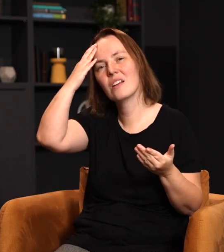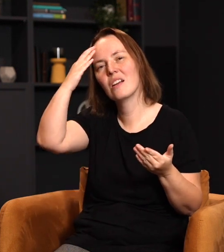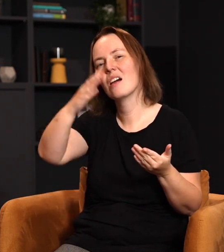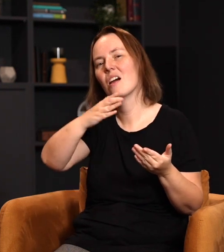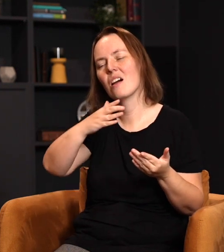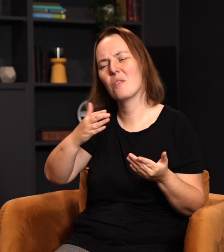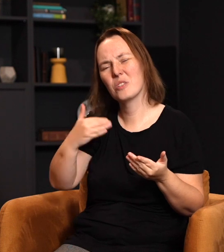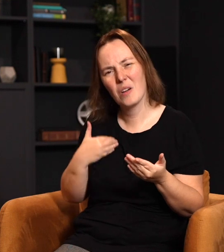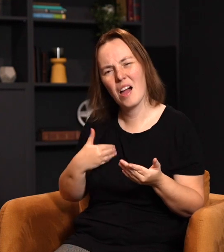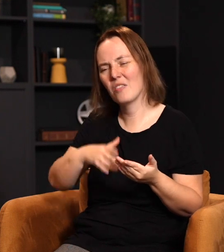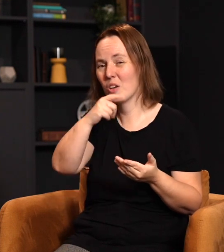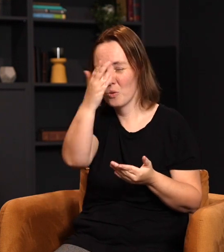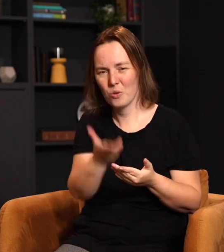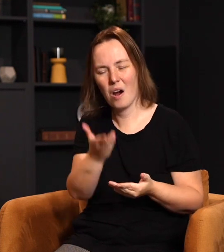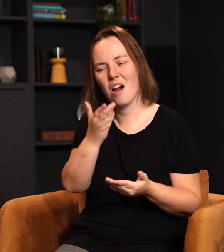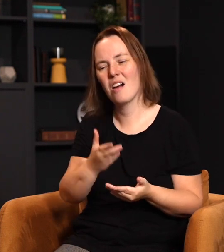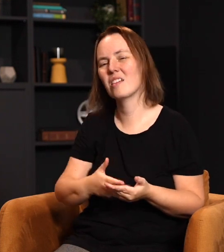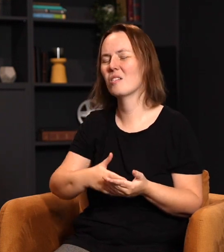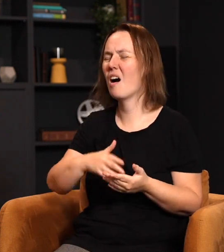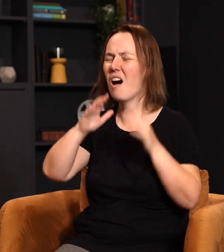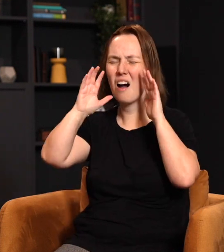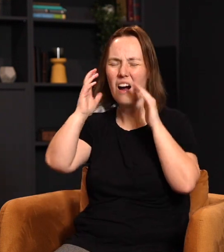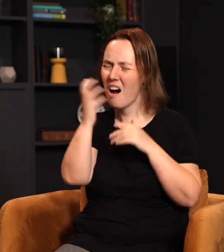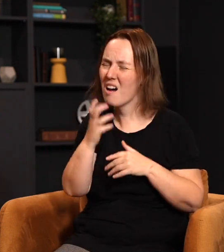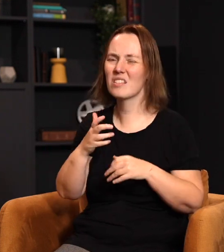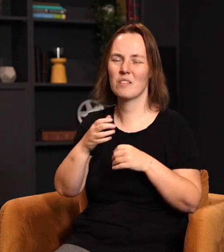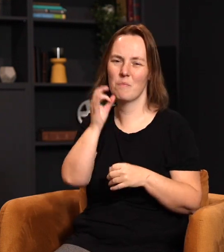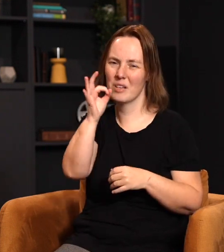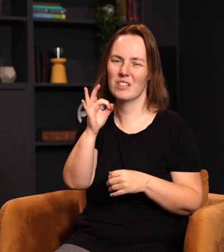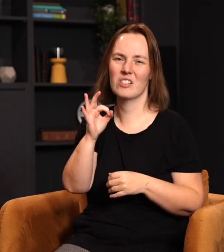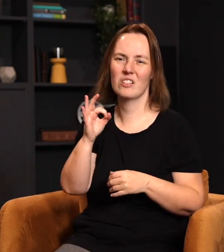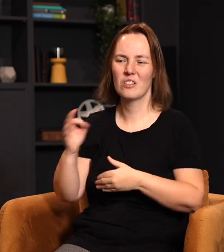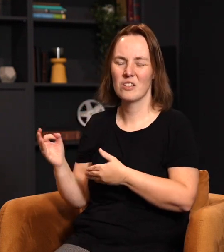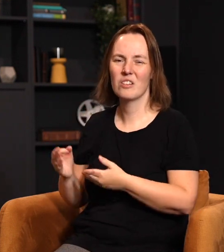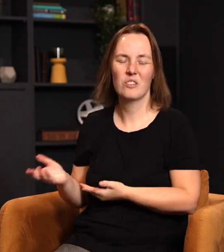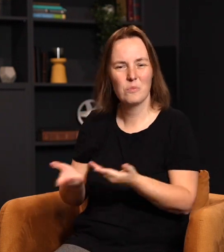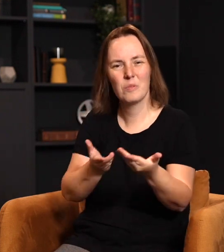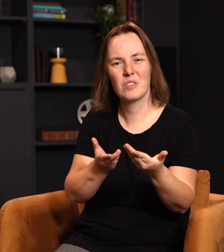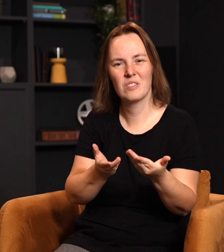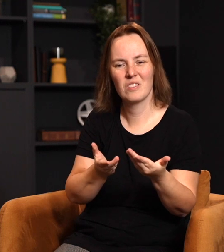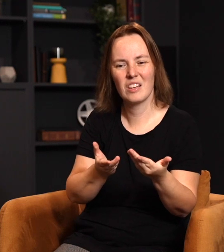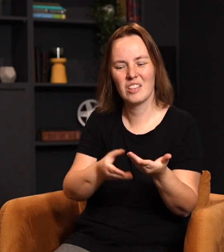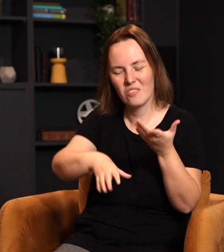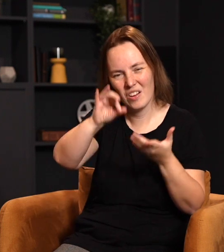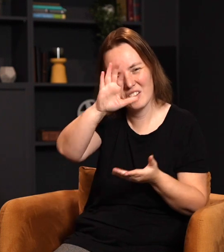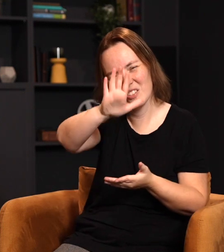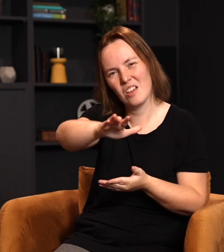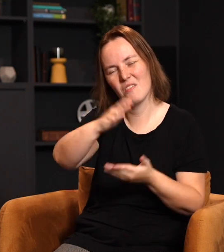possess, who you are, and the glorious message you have to share and what you carry with you. And then finding yourself in the darkness. And then